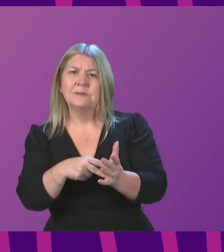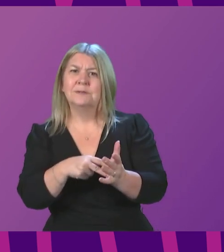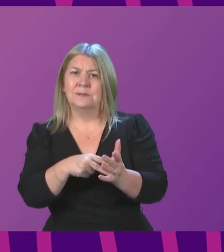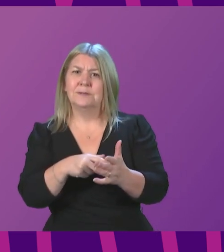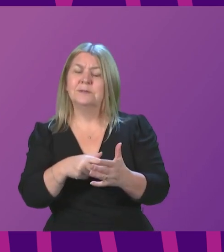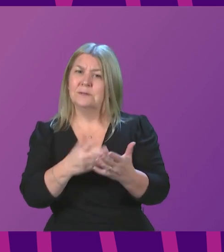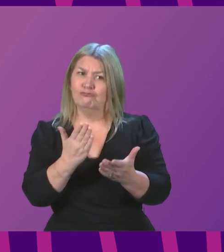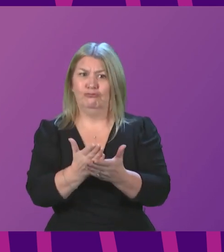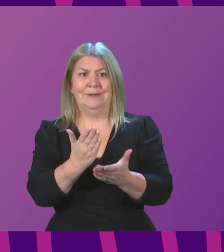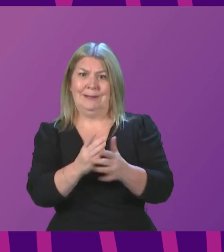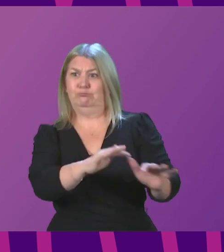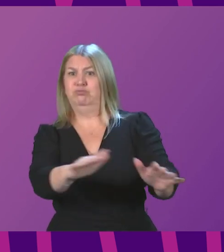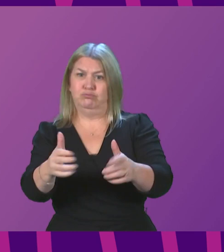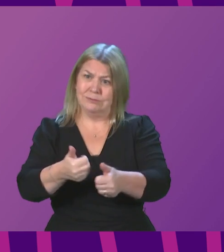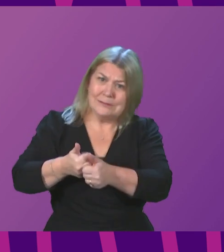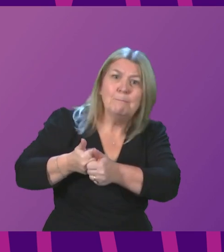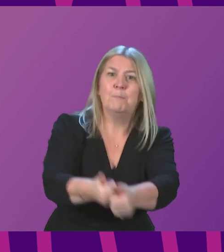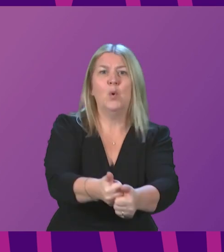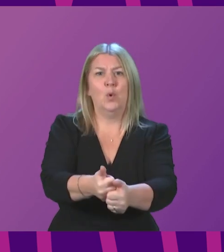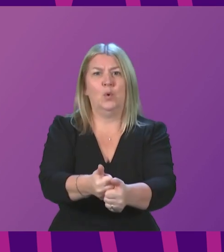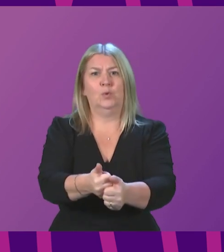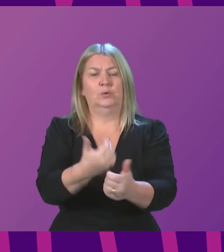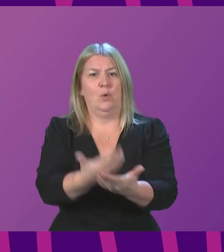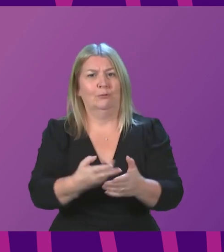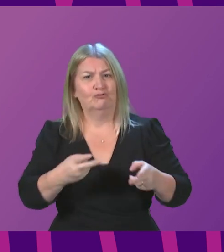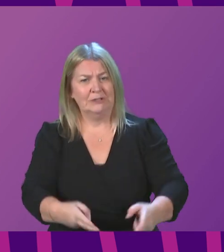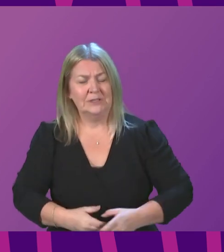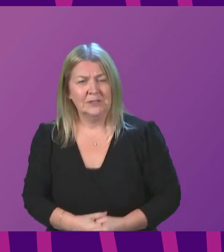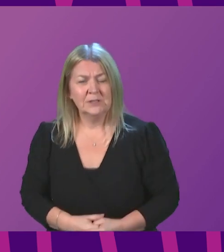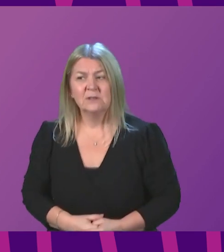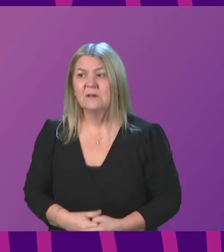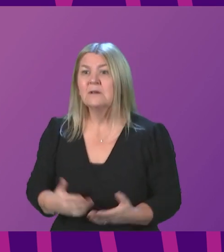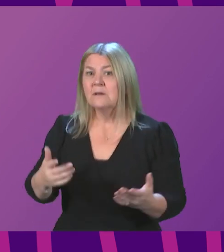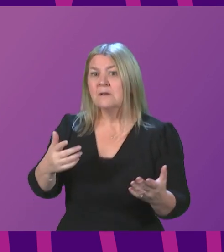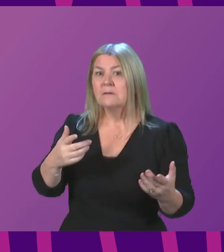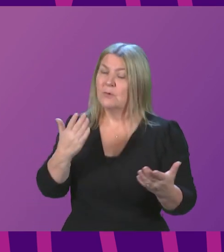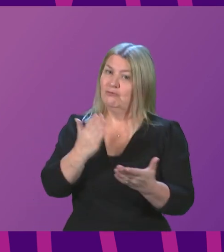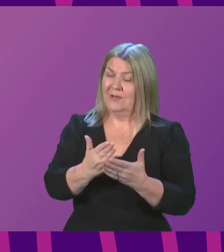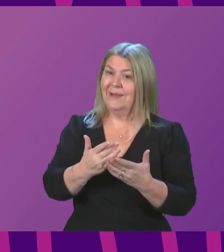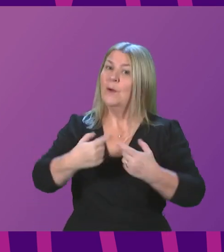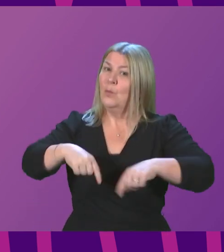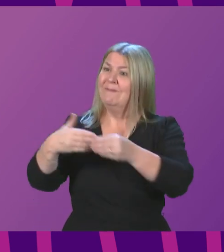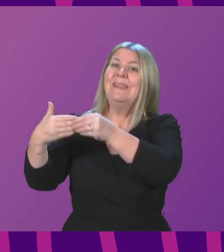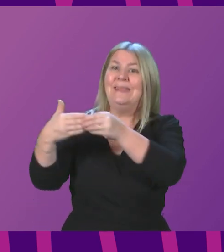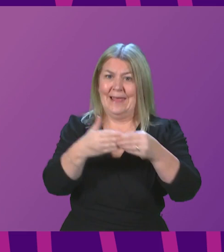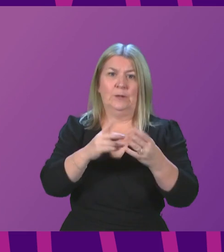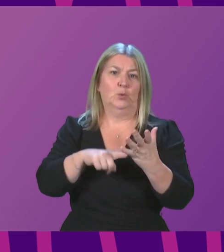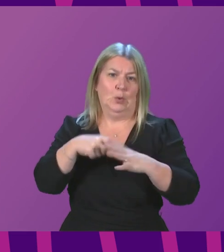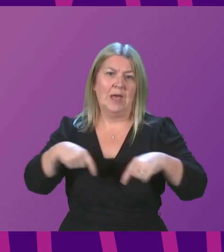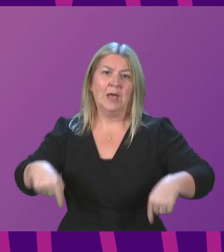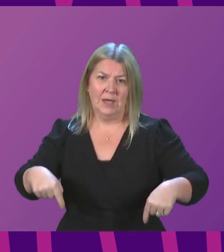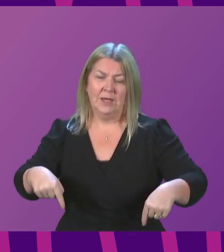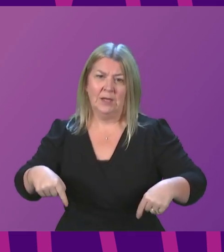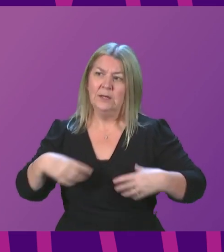of this. In terms of affordable housing, Scotland has, and this is just a statement of fact, we have led the way in the UK in delivery of